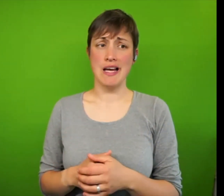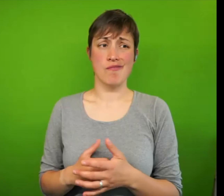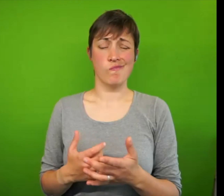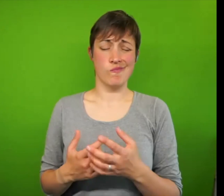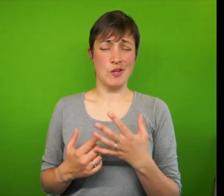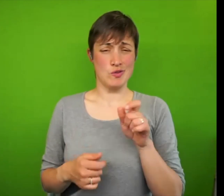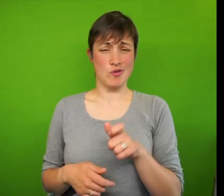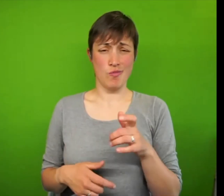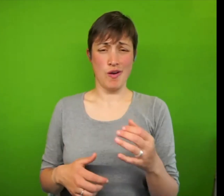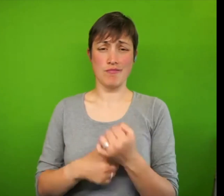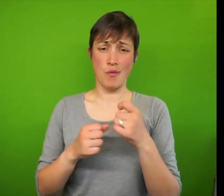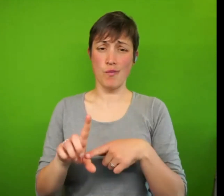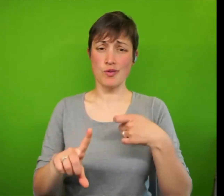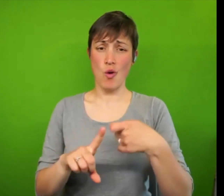help.